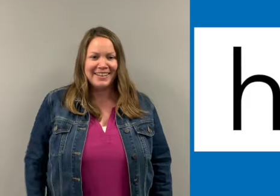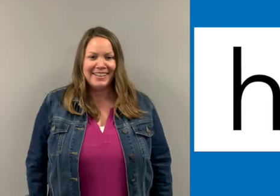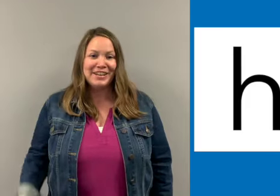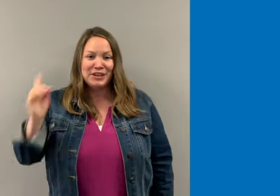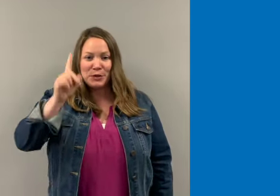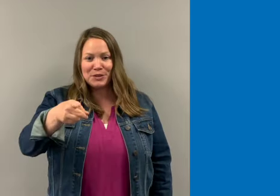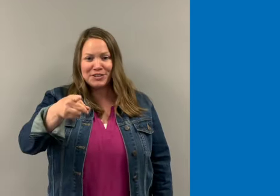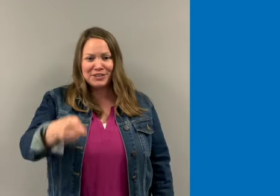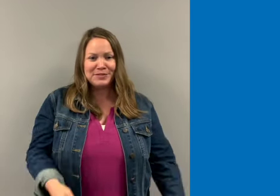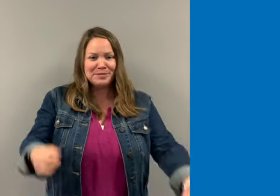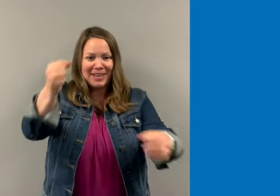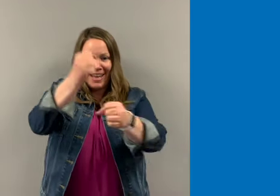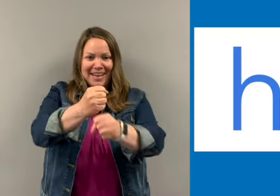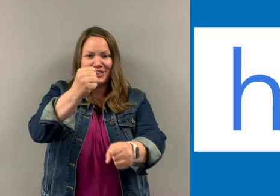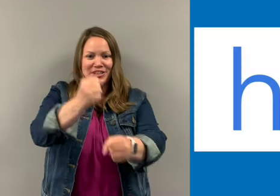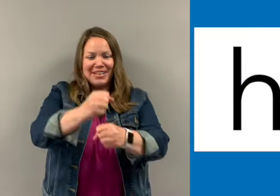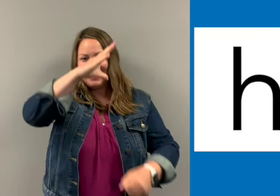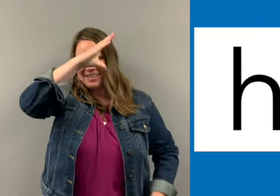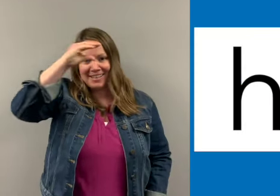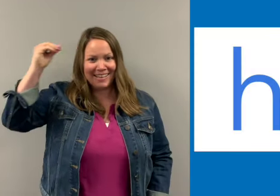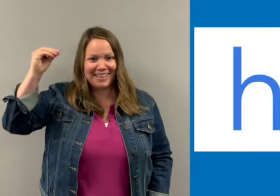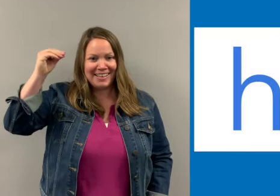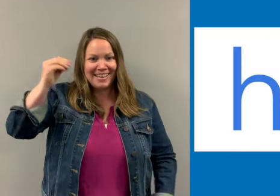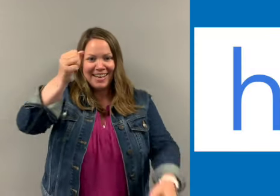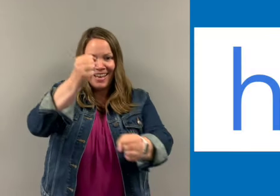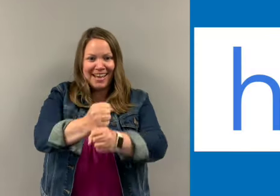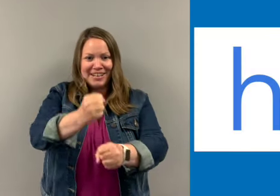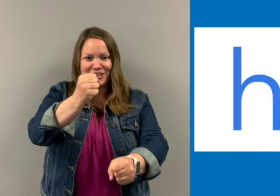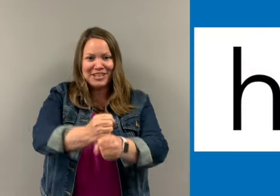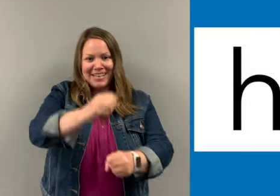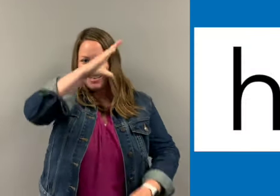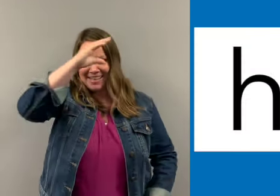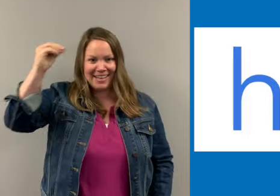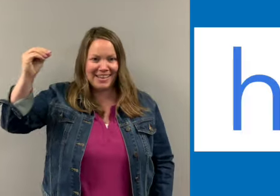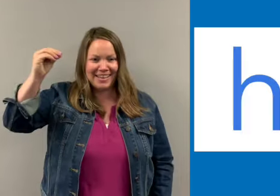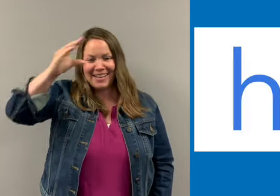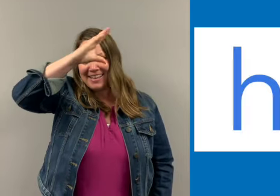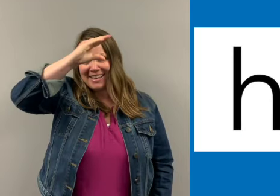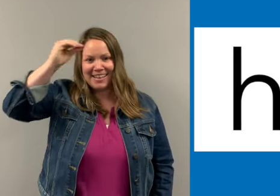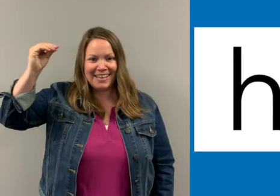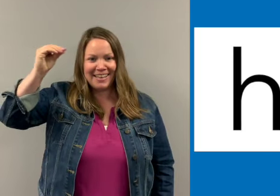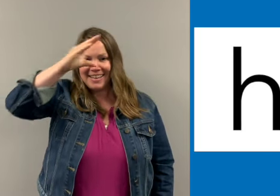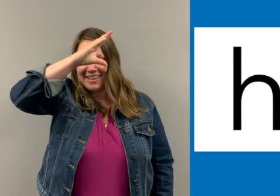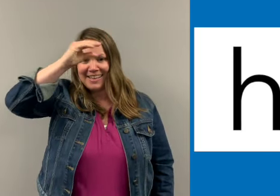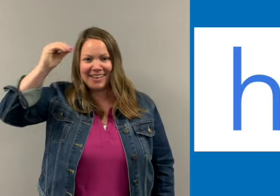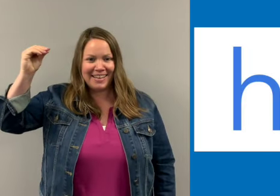Your turn. H-E-He, H-E-He, He, He,